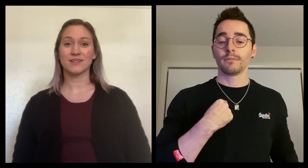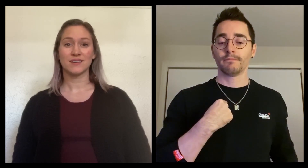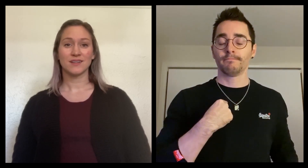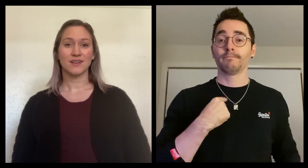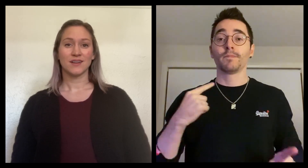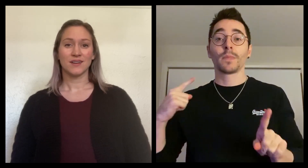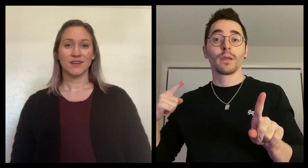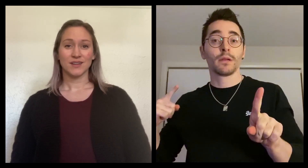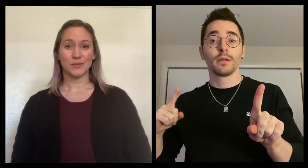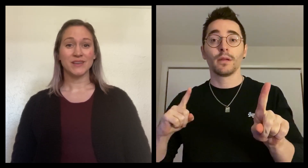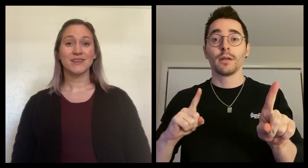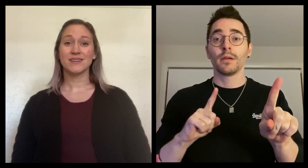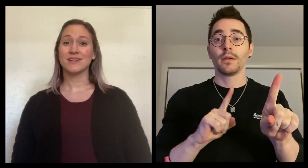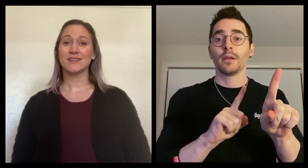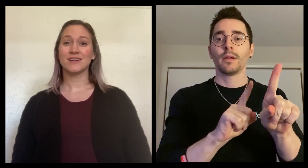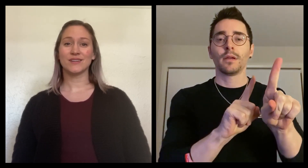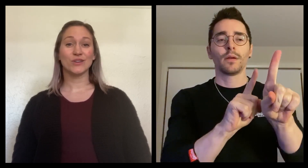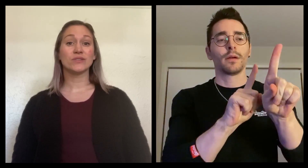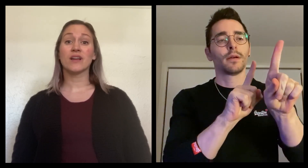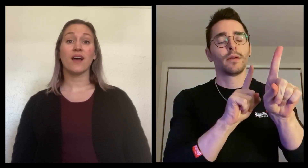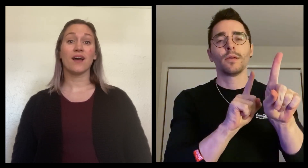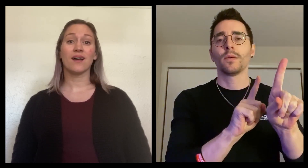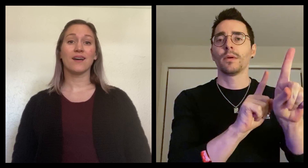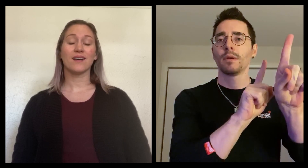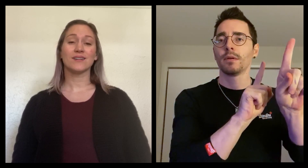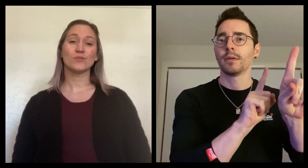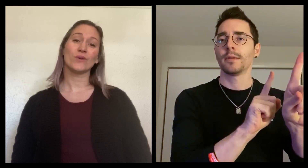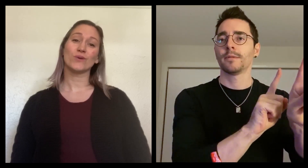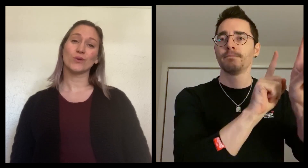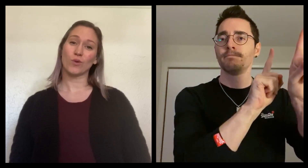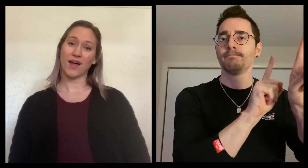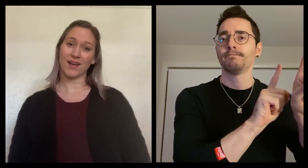Be your number one